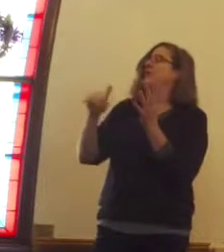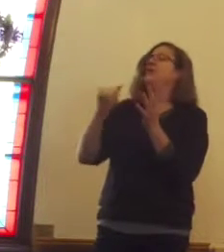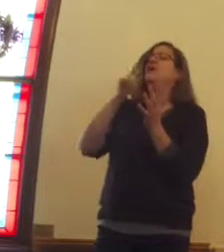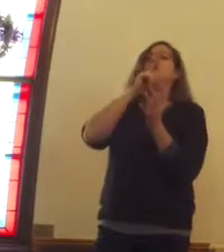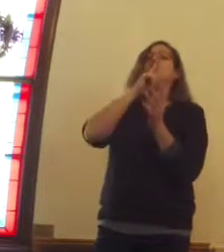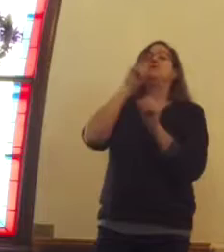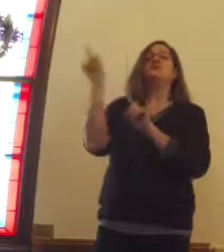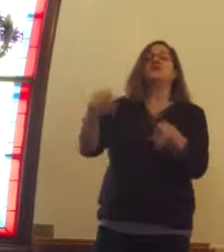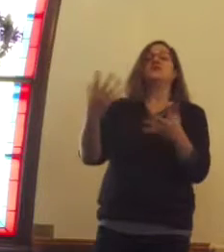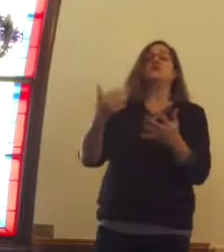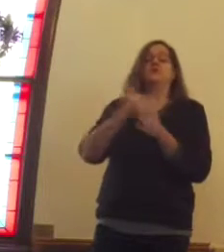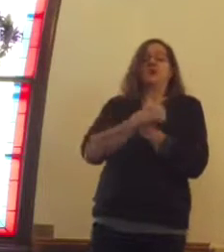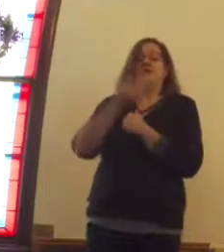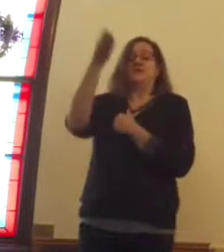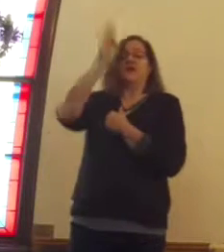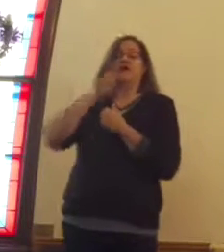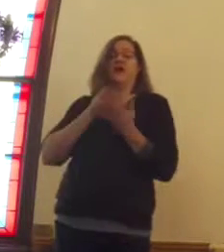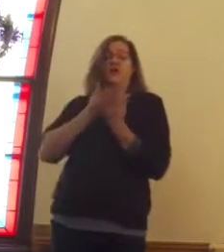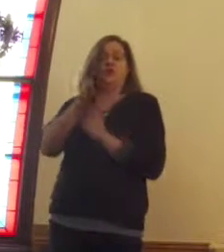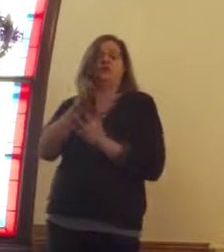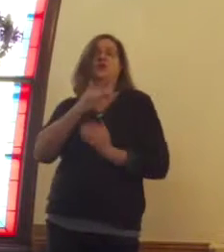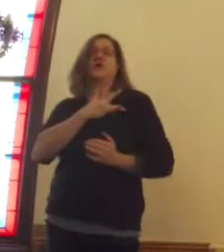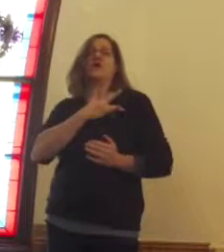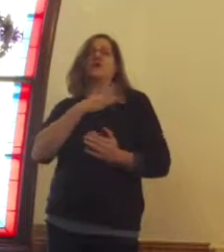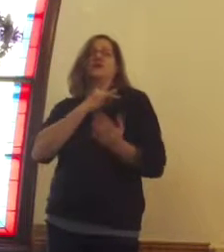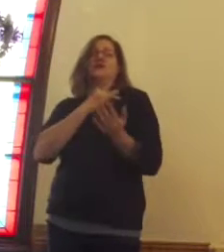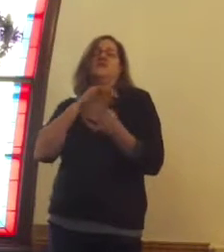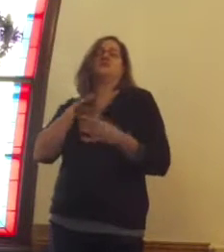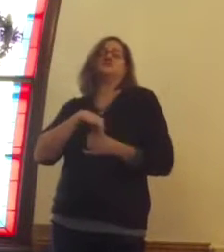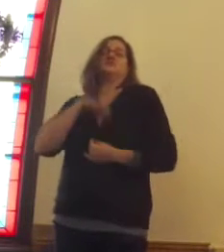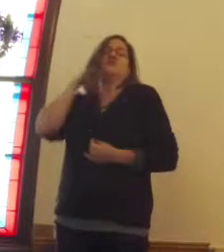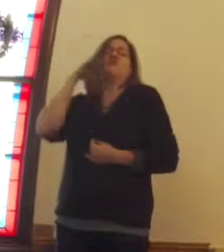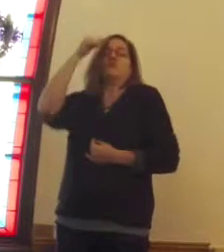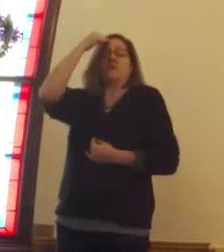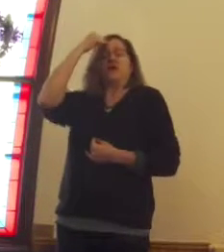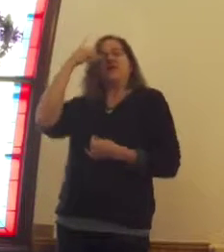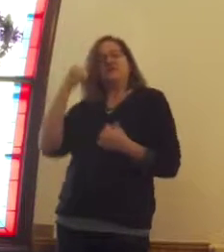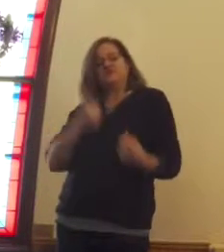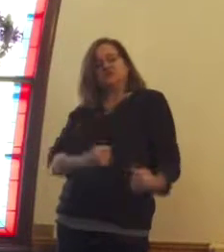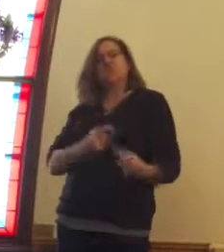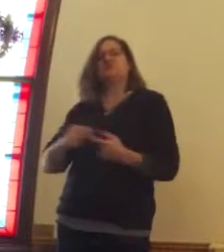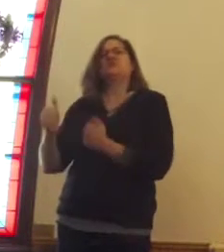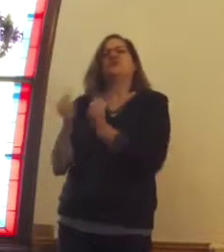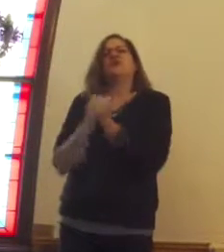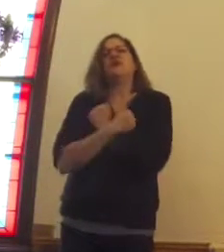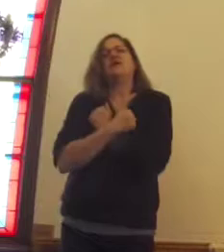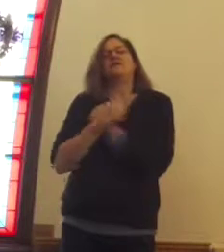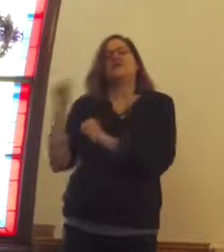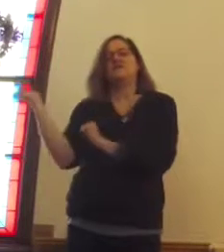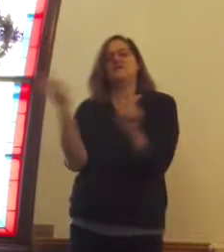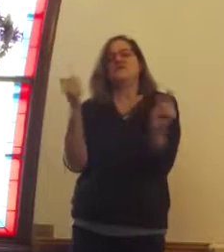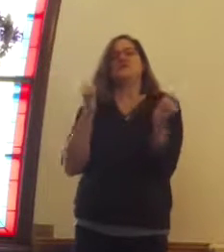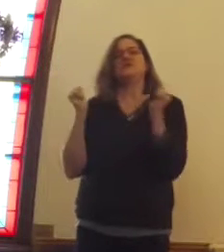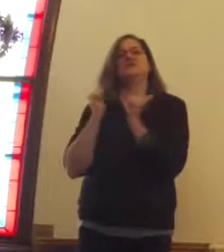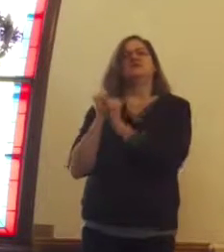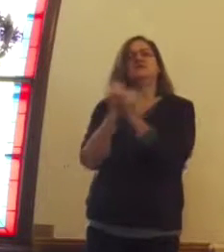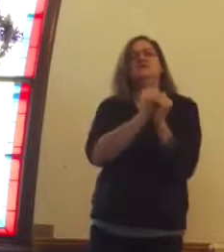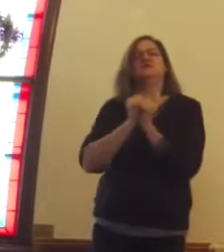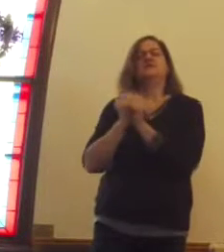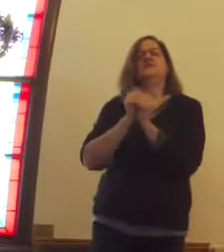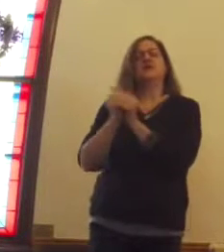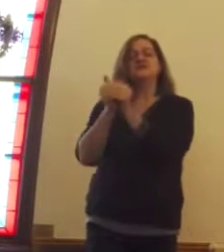the love of God for all of our hearts and souls and mind and strength to love one another in the way that God loves us.